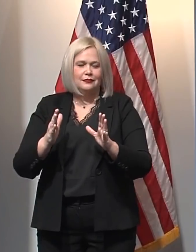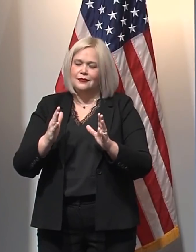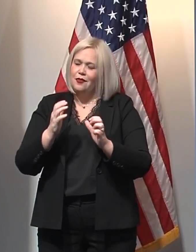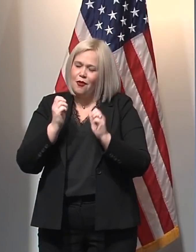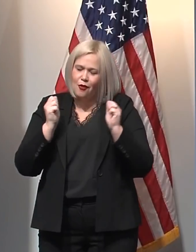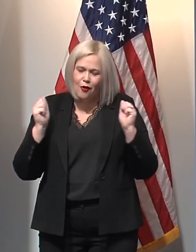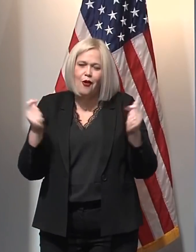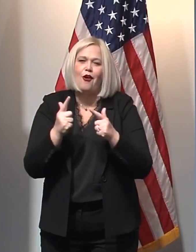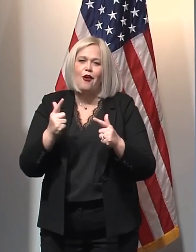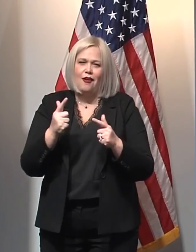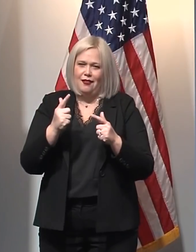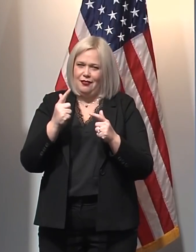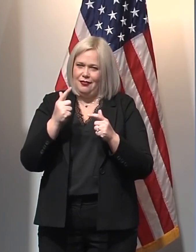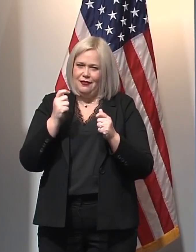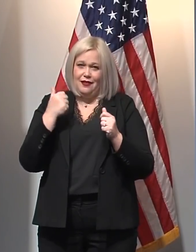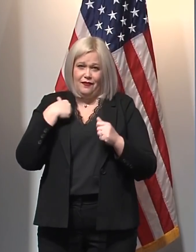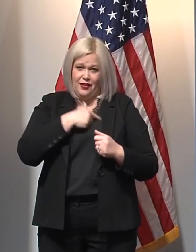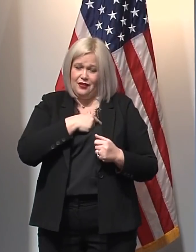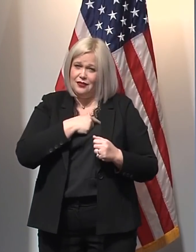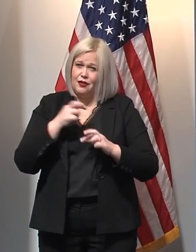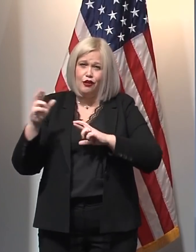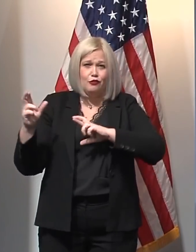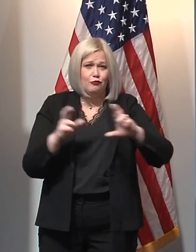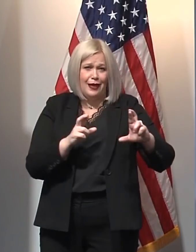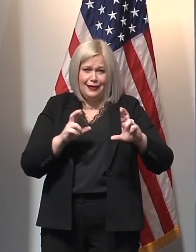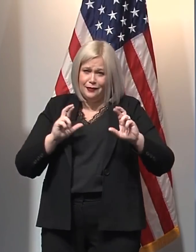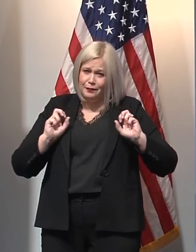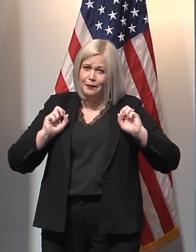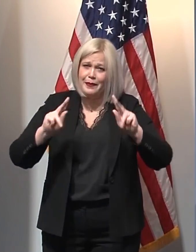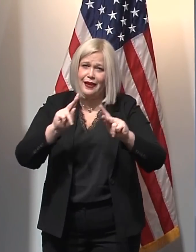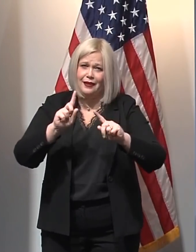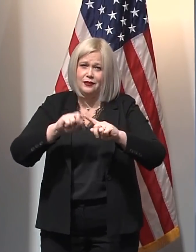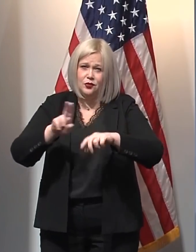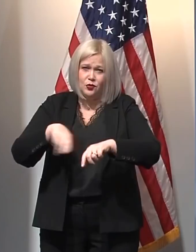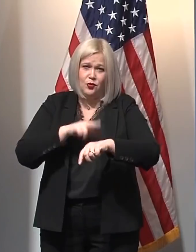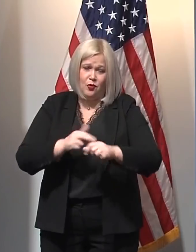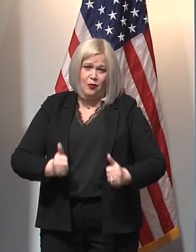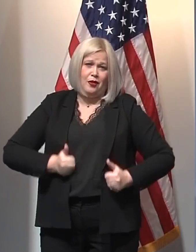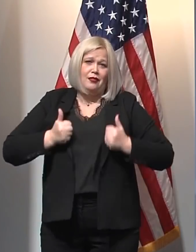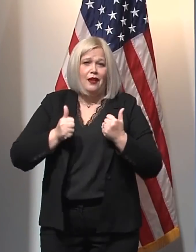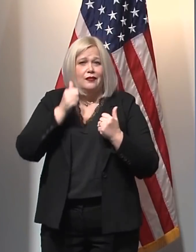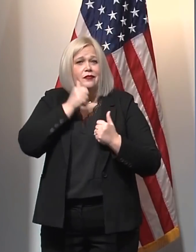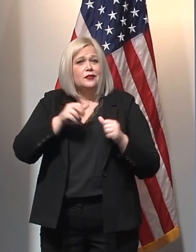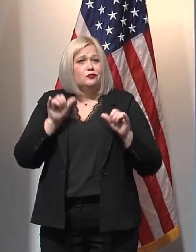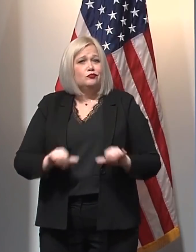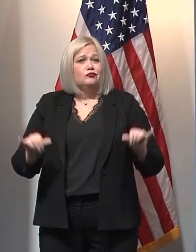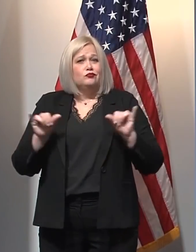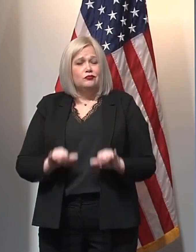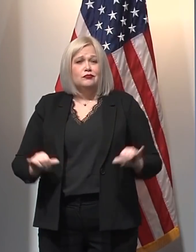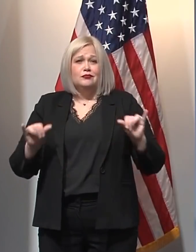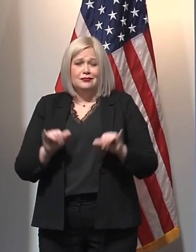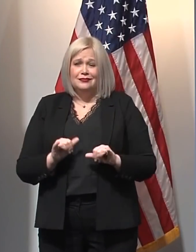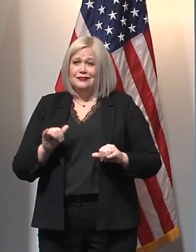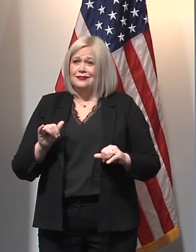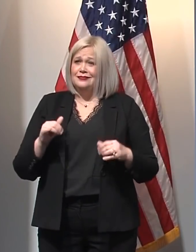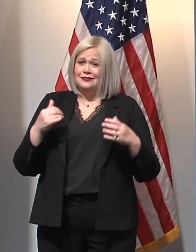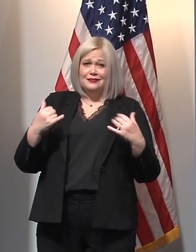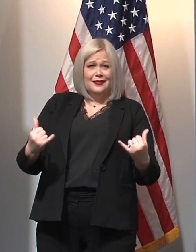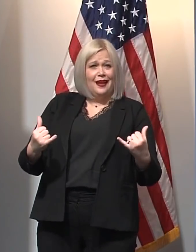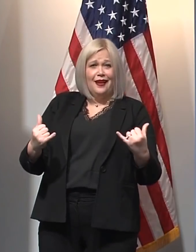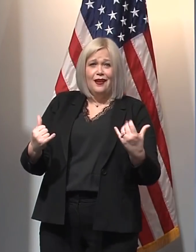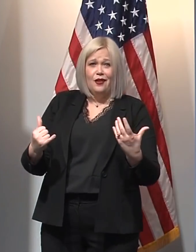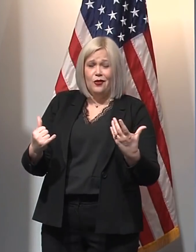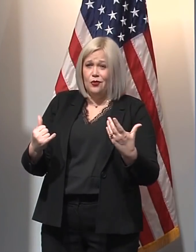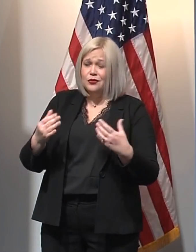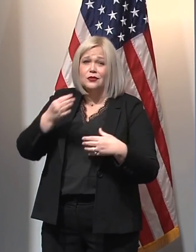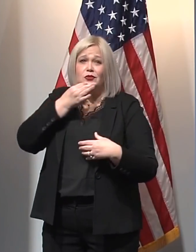longing for the opportunity to return to normalcy. And we're feeling the fatigue as we get closer